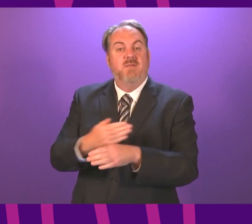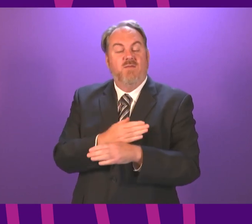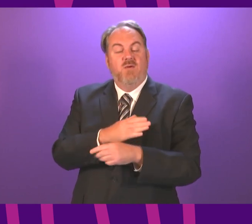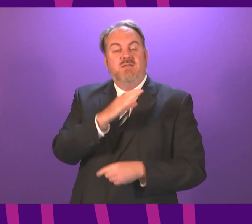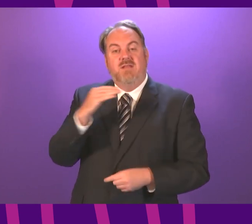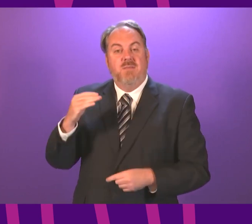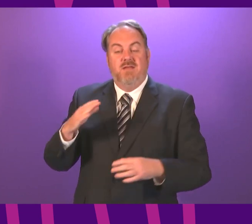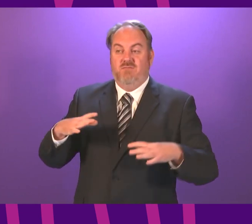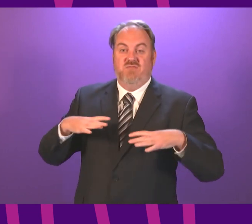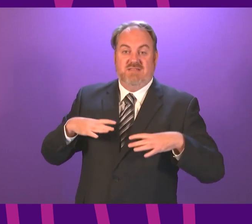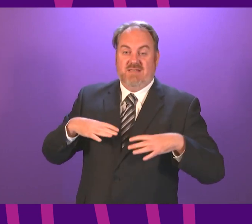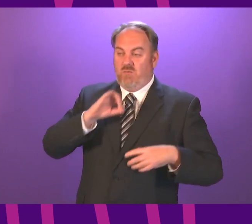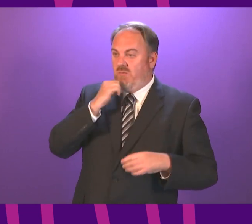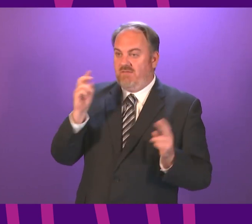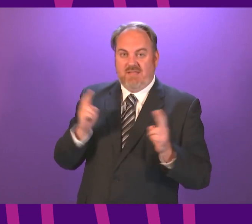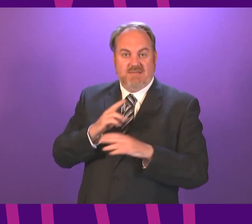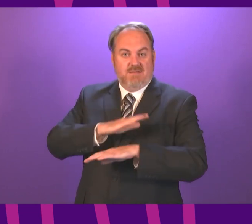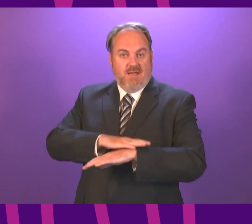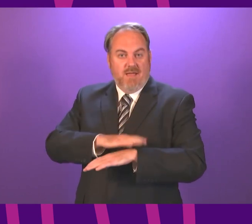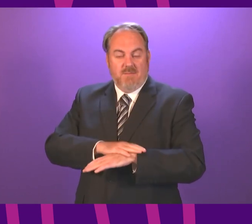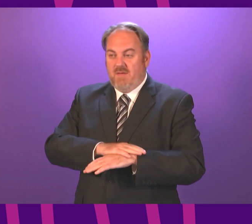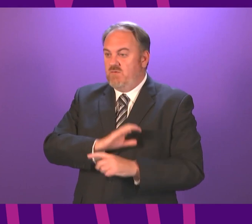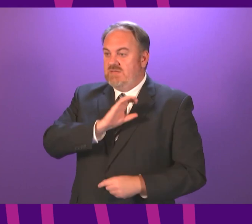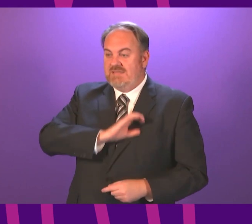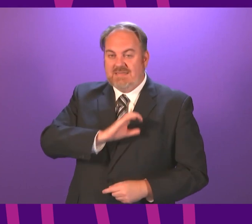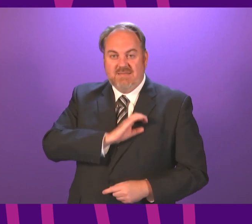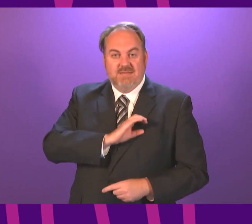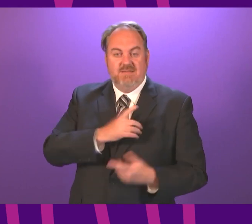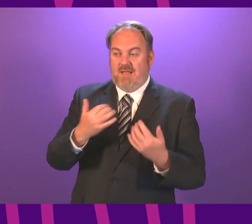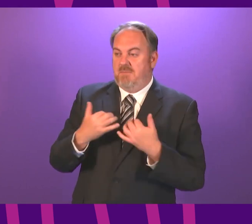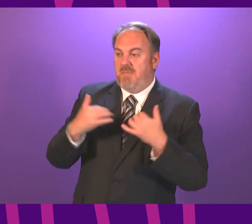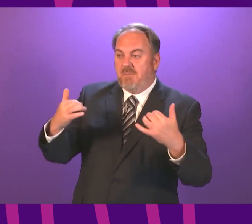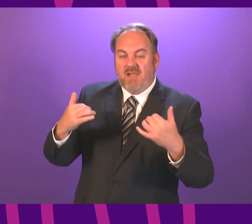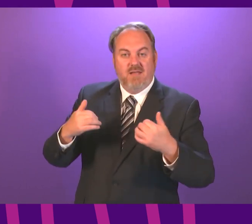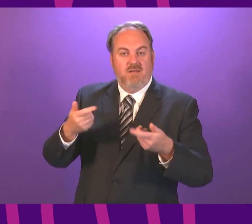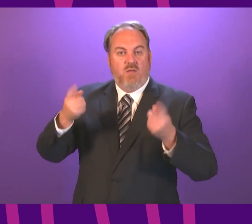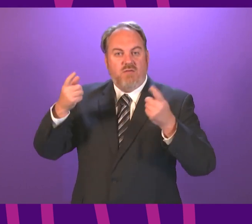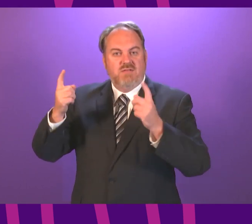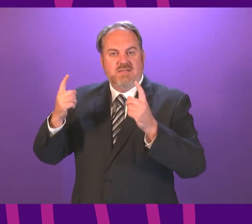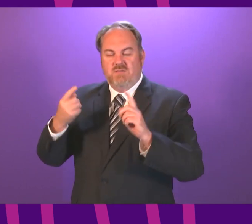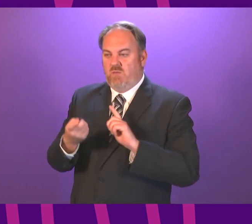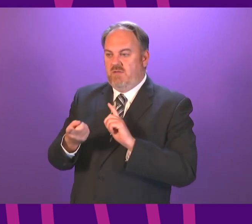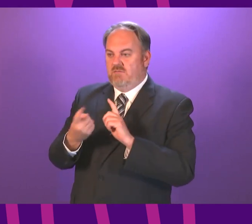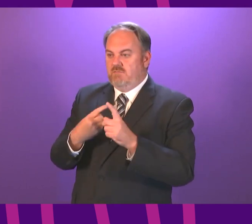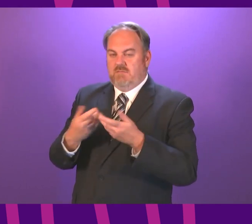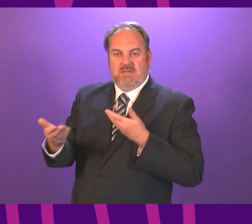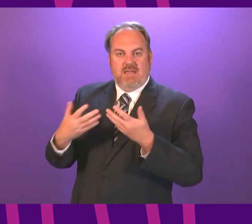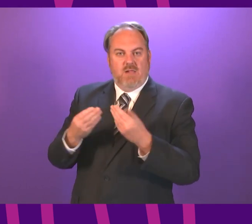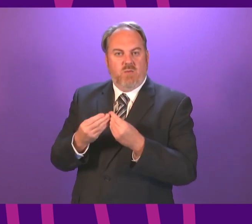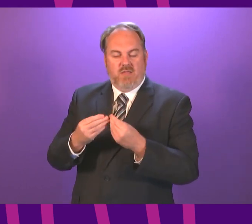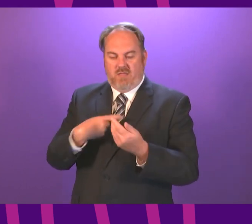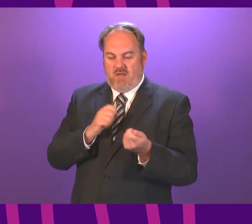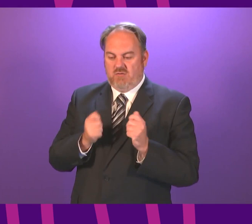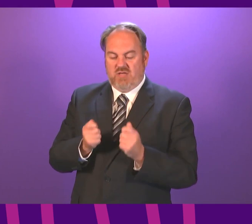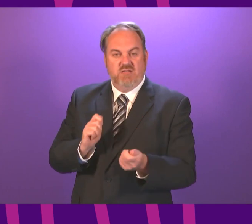be a significant less time for citizens and public authorities will have significant less time to respond to the changes before they come into effect